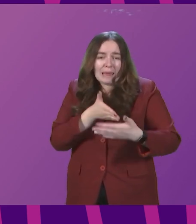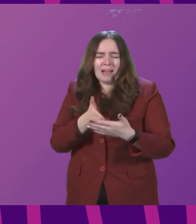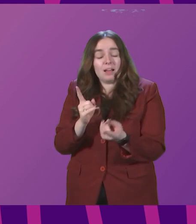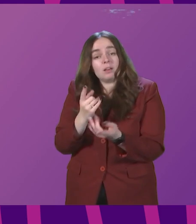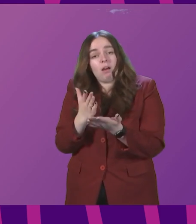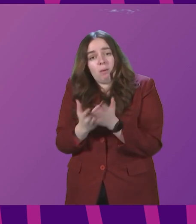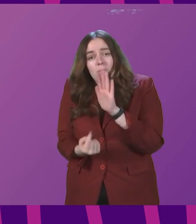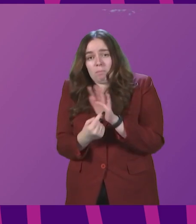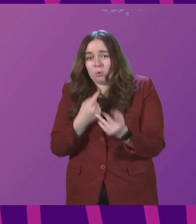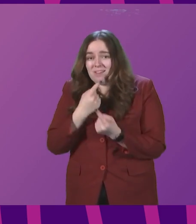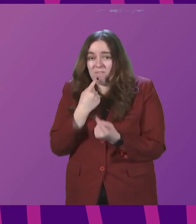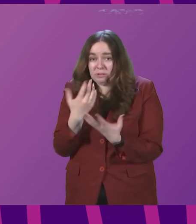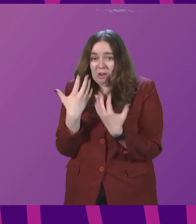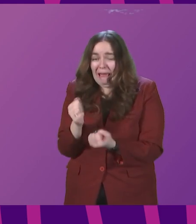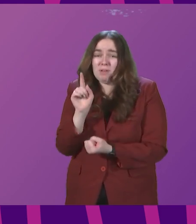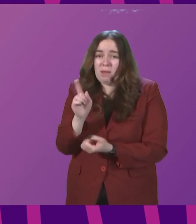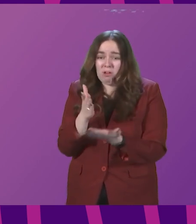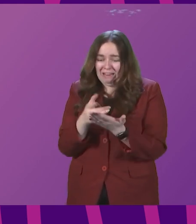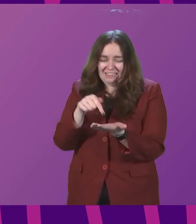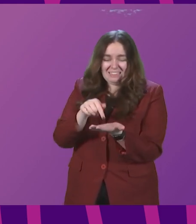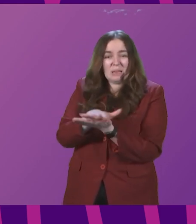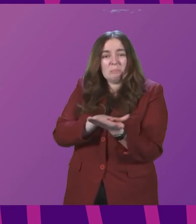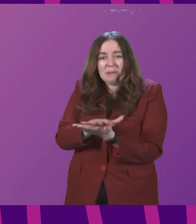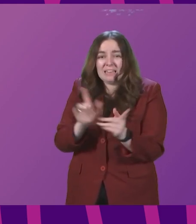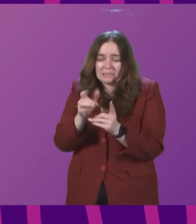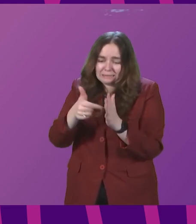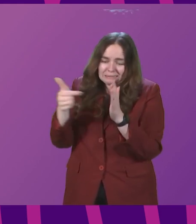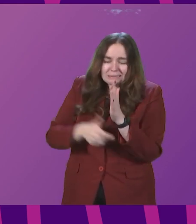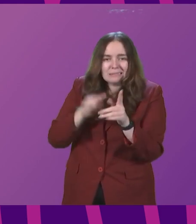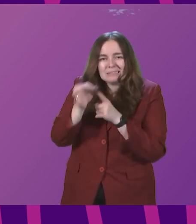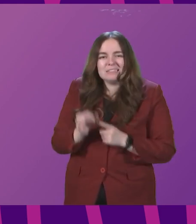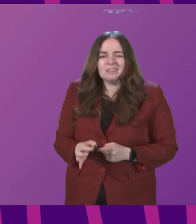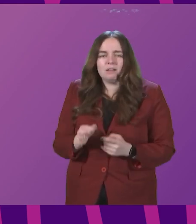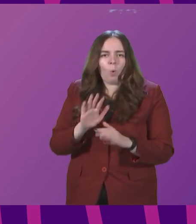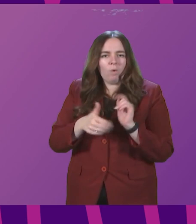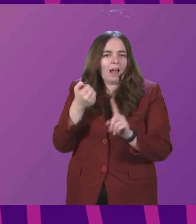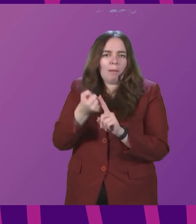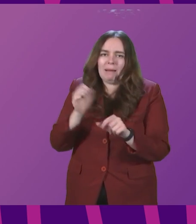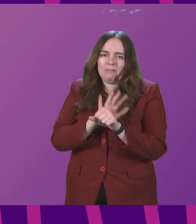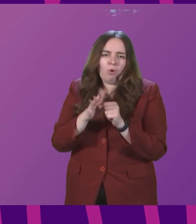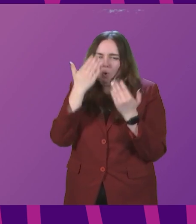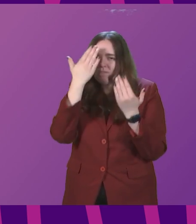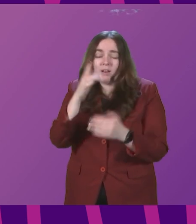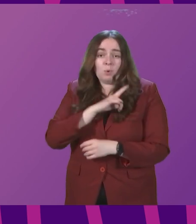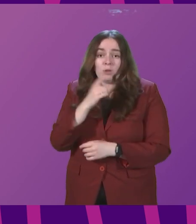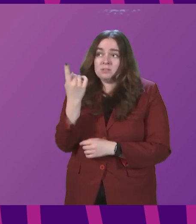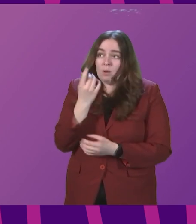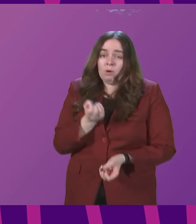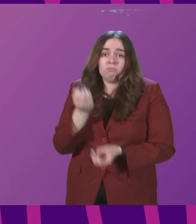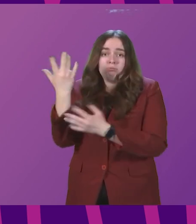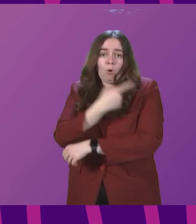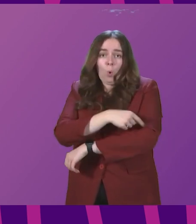information to have, but there's a real limit to the significance of it in terms of the impact of COVID. Because somebody who is in hospital